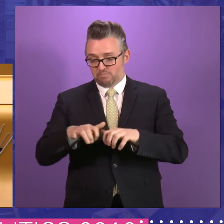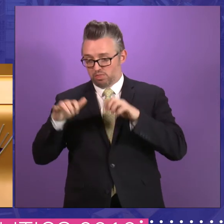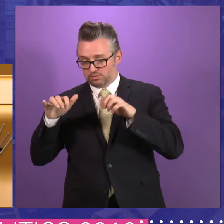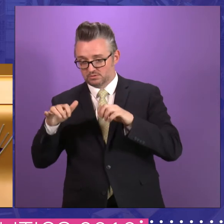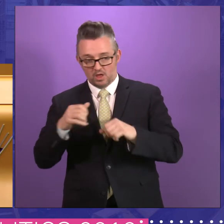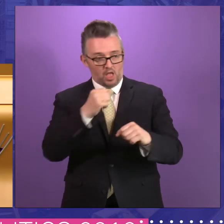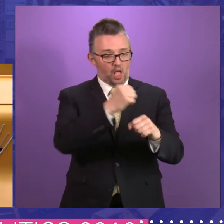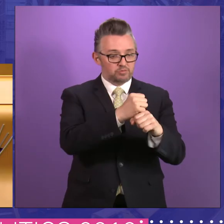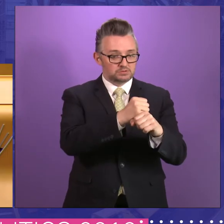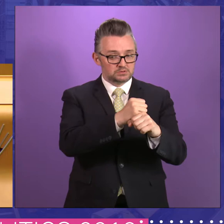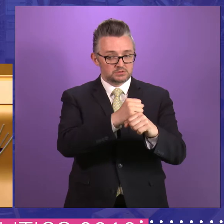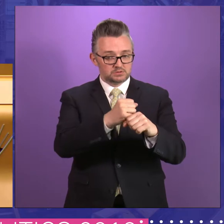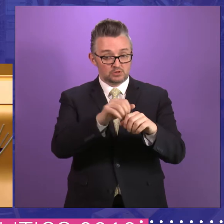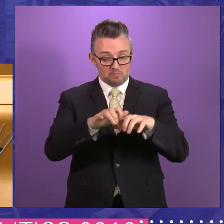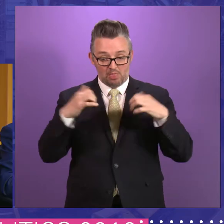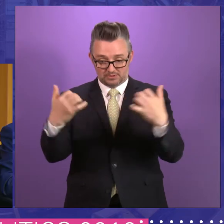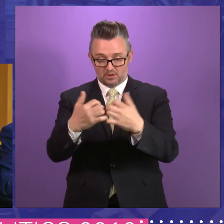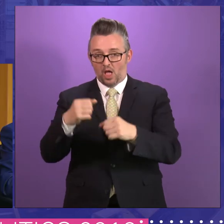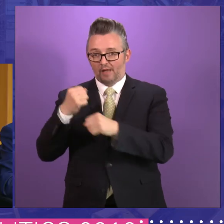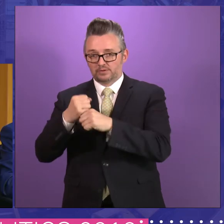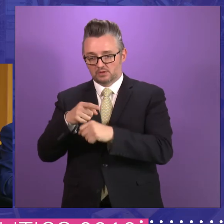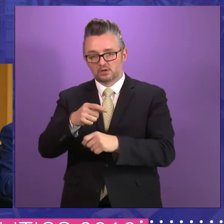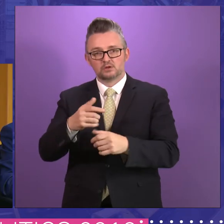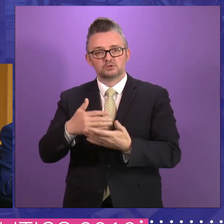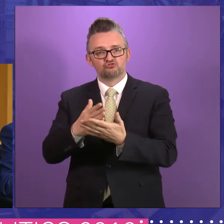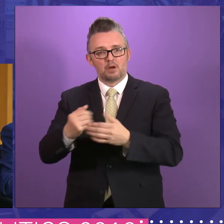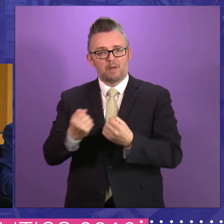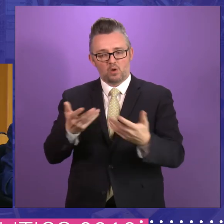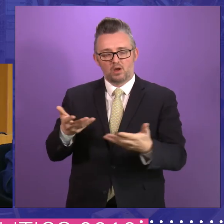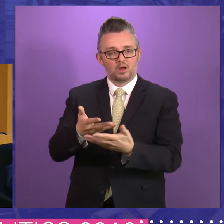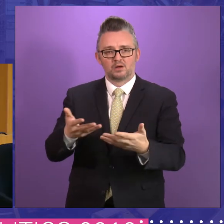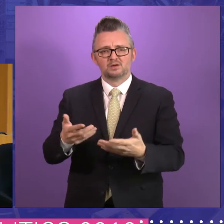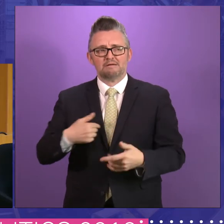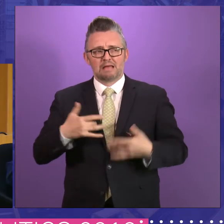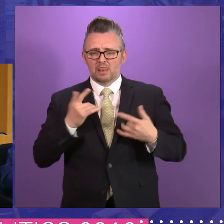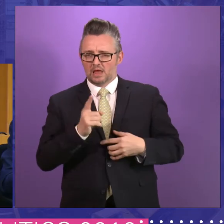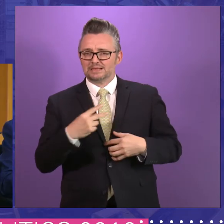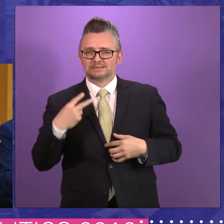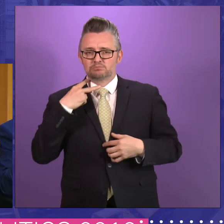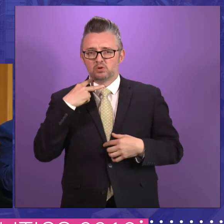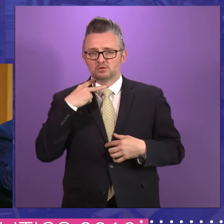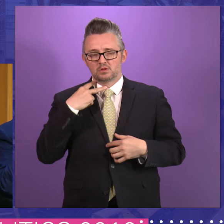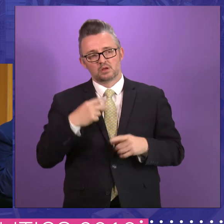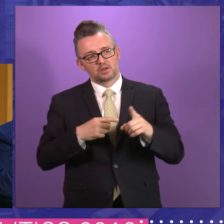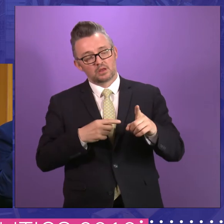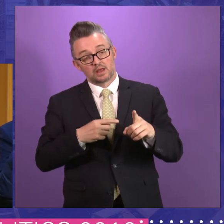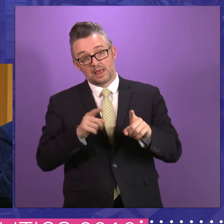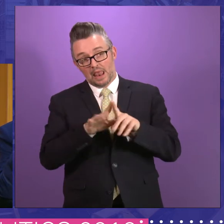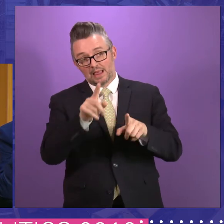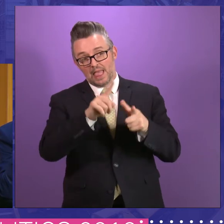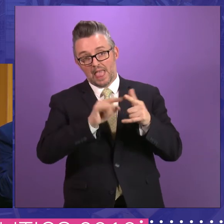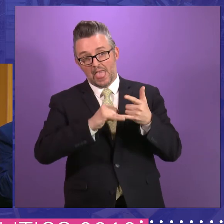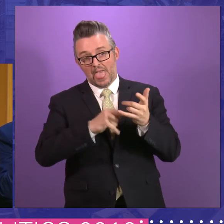the government. And that, I think, has been a disappointment to me. like Esther, I hope that we can get